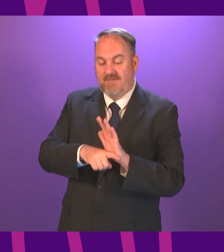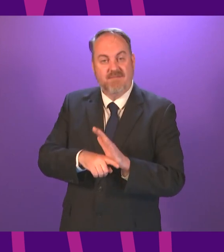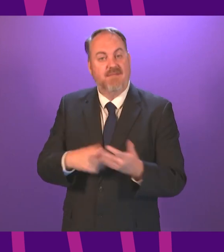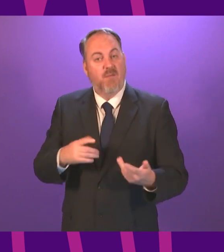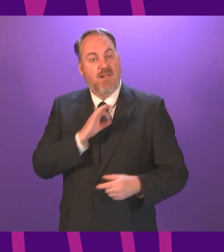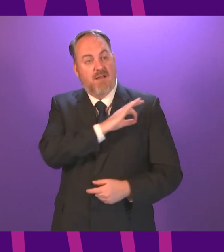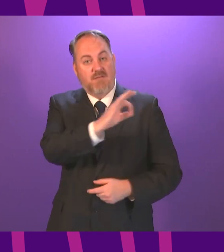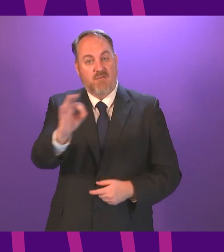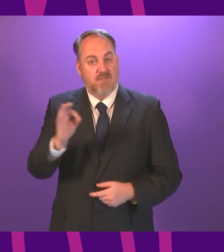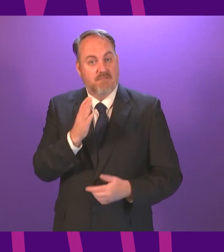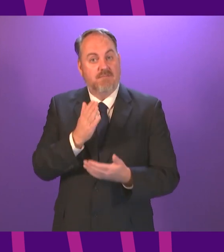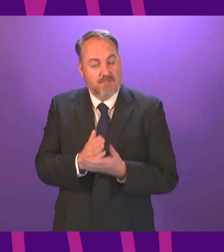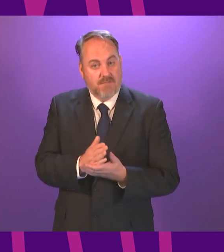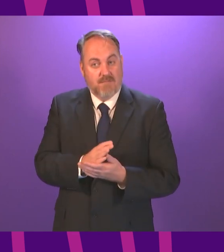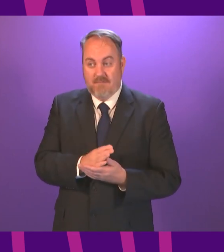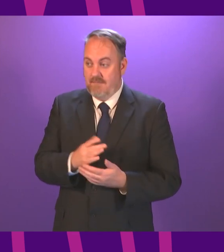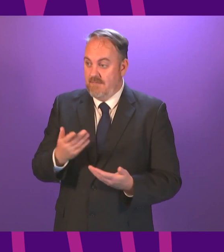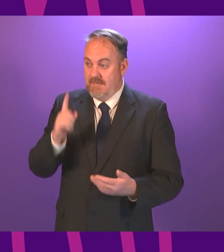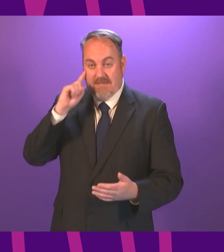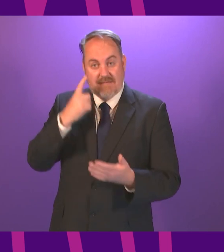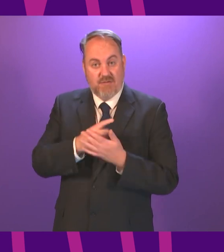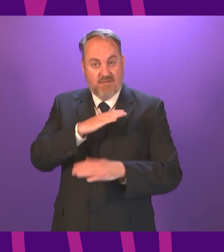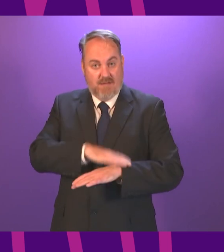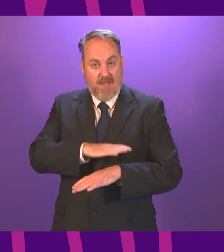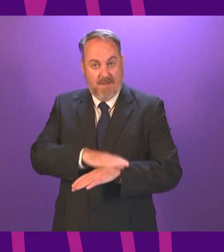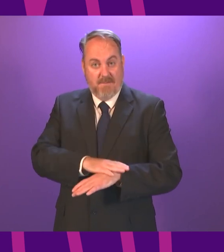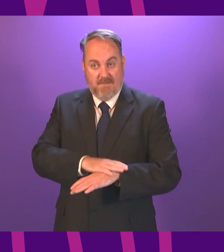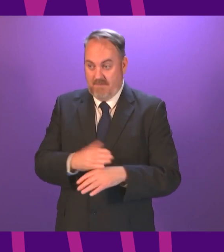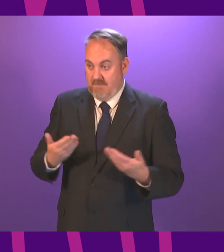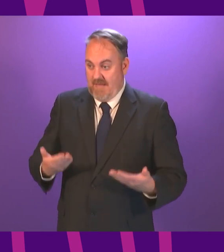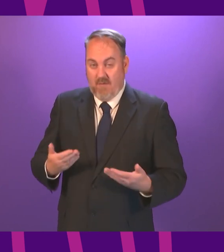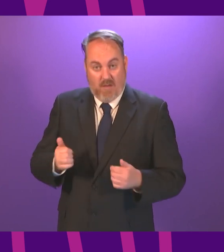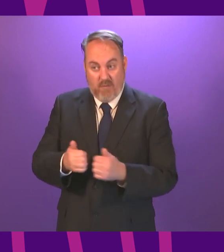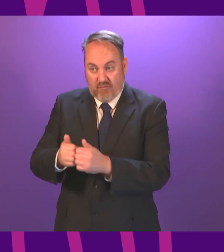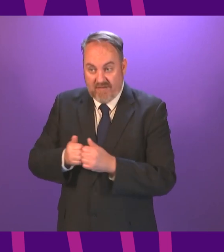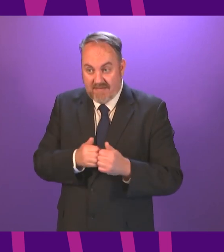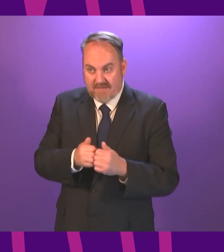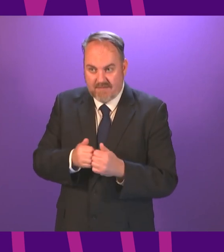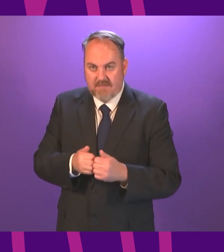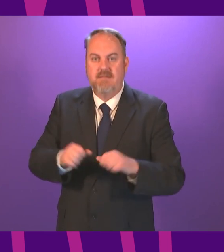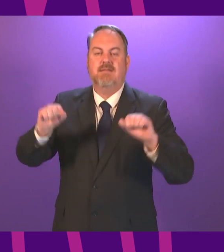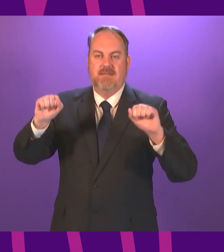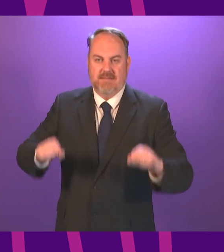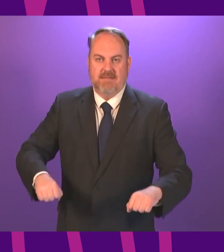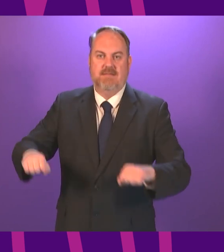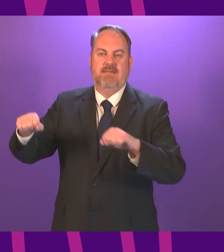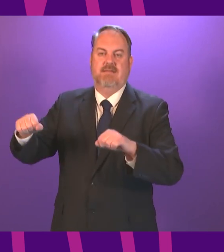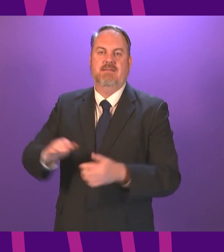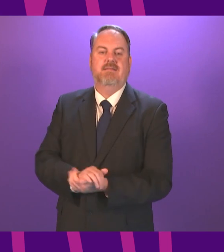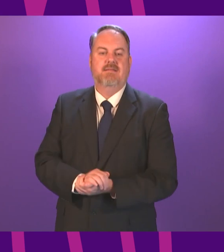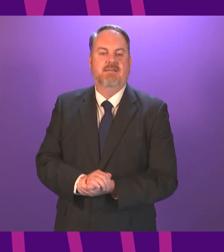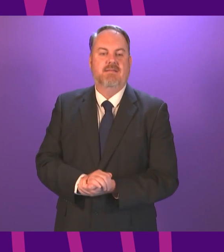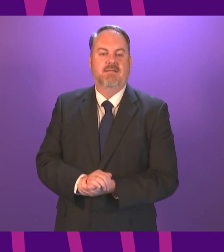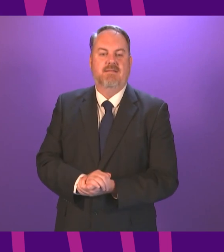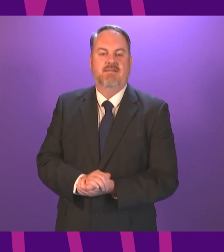now put the question the question is that decision time be brought forward to now are we all agreed yes we are